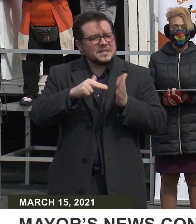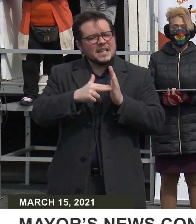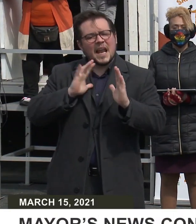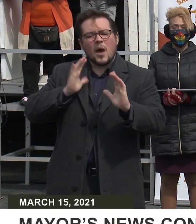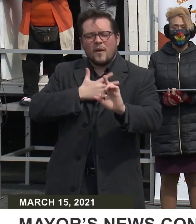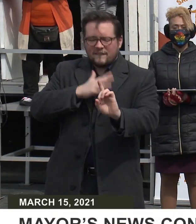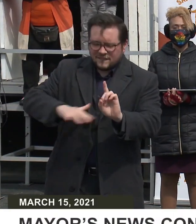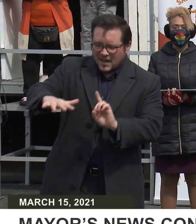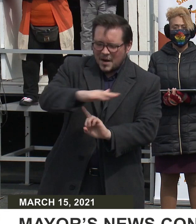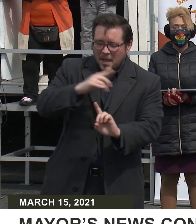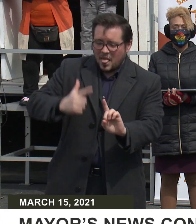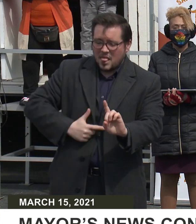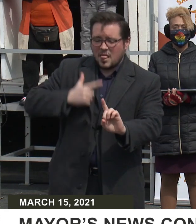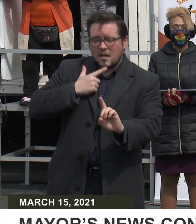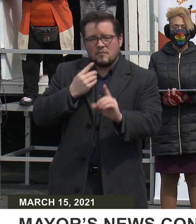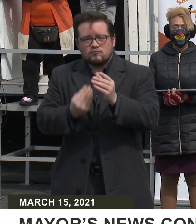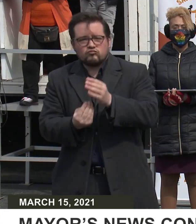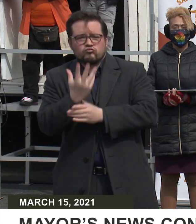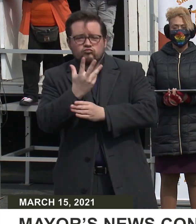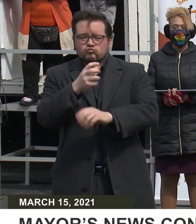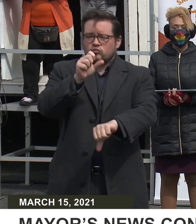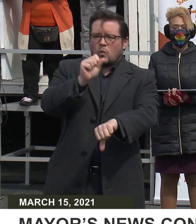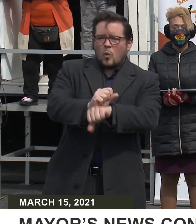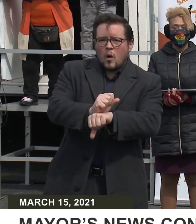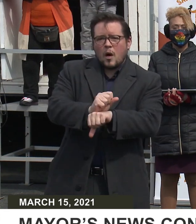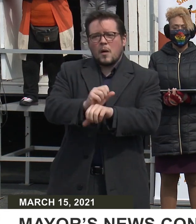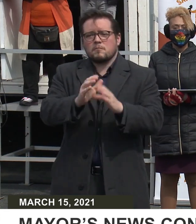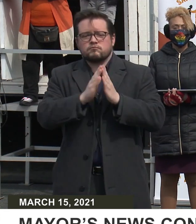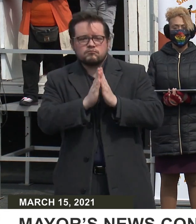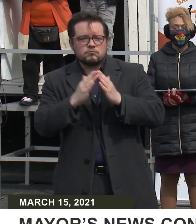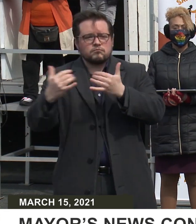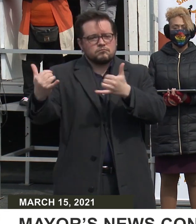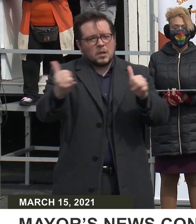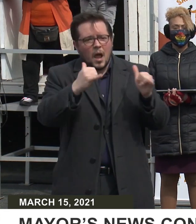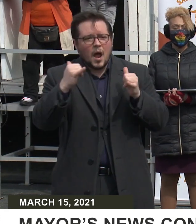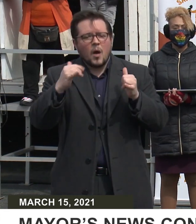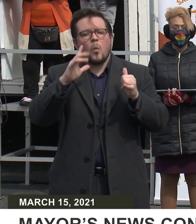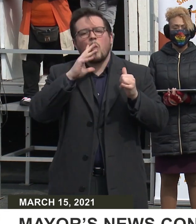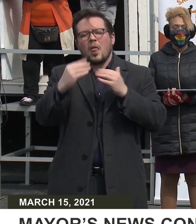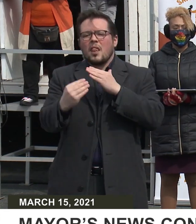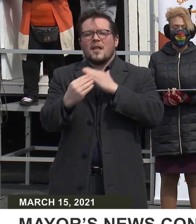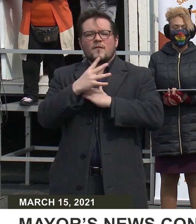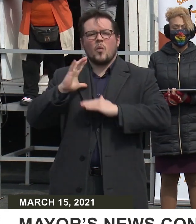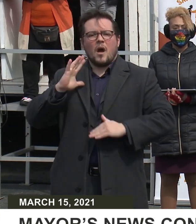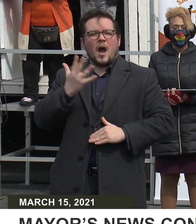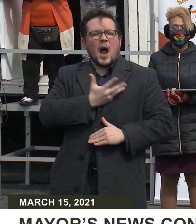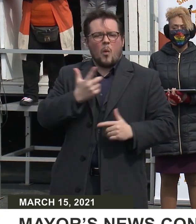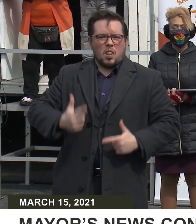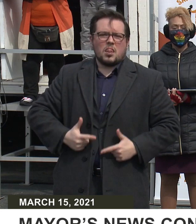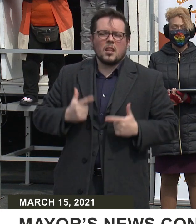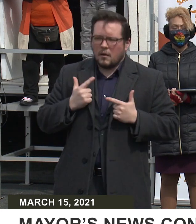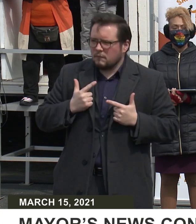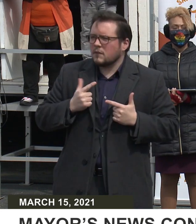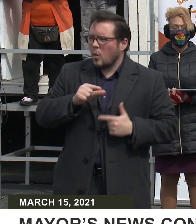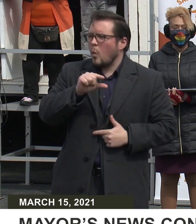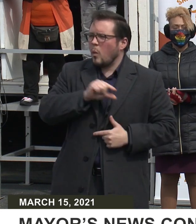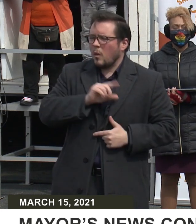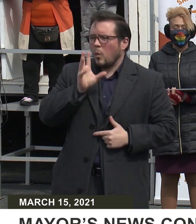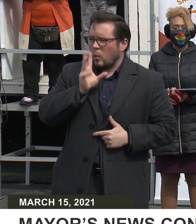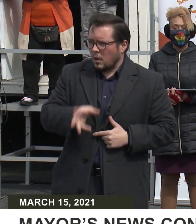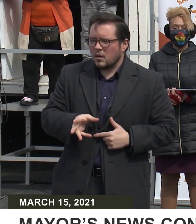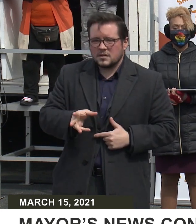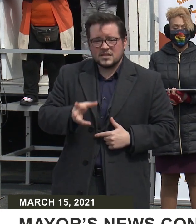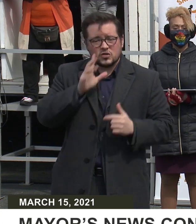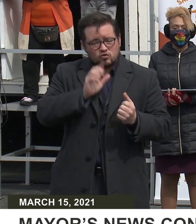work, grow, play and worship influences our quality of life. Addressing these social determinants of health